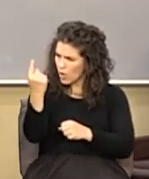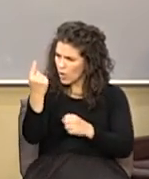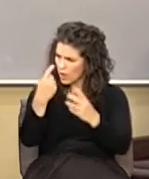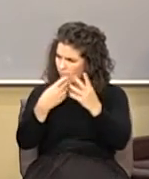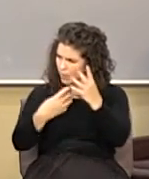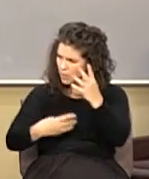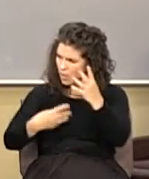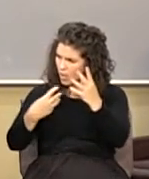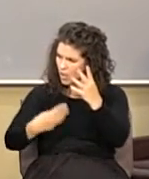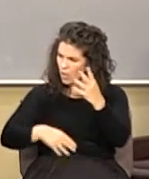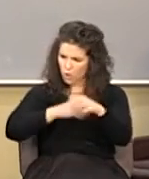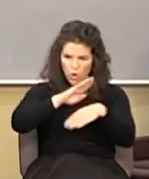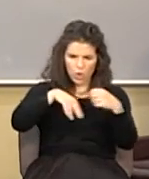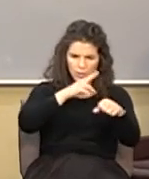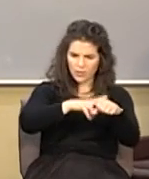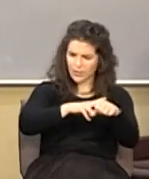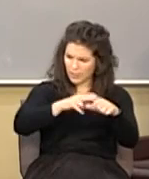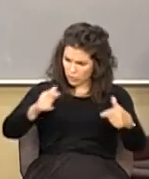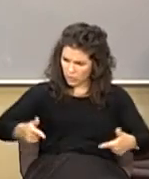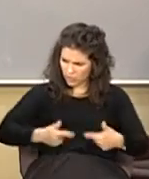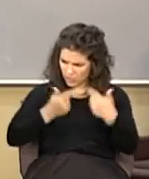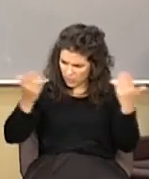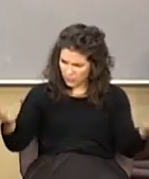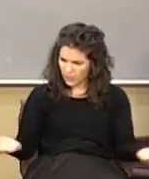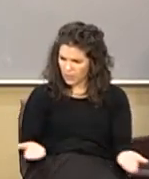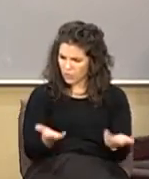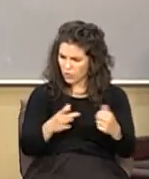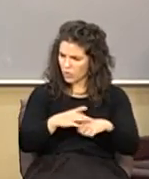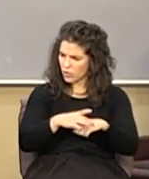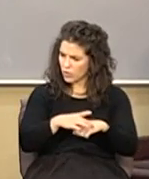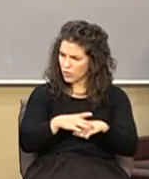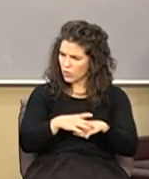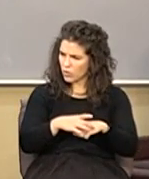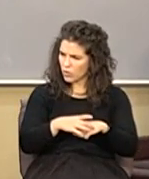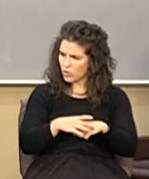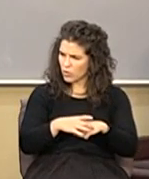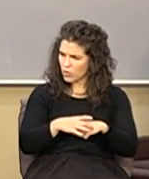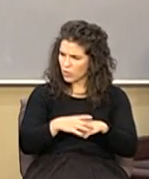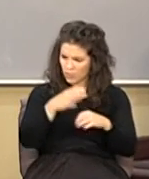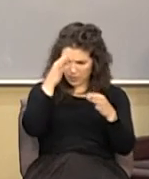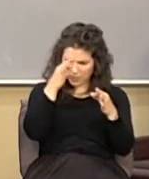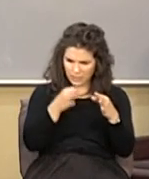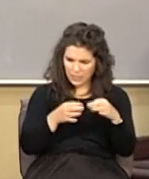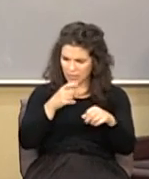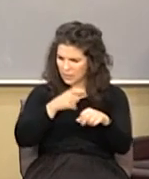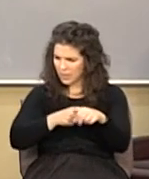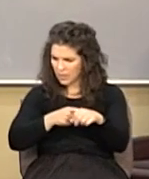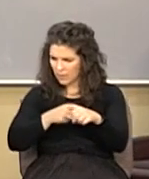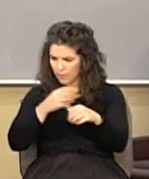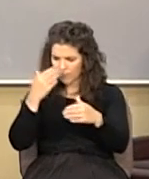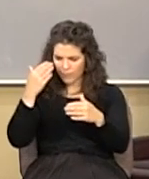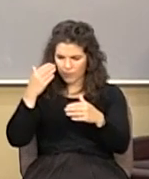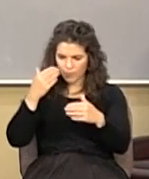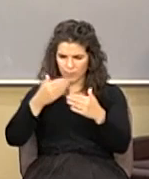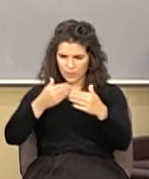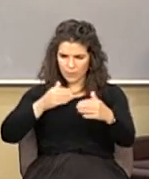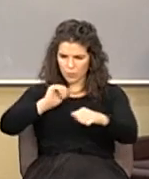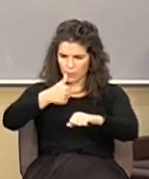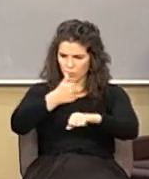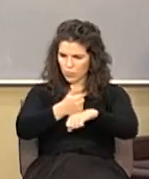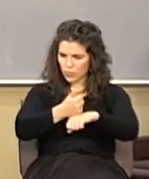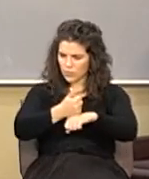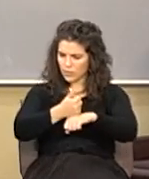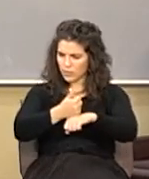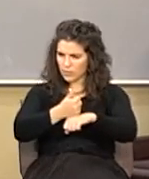all nations of men to dwell upon the face of the earth and to determine the times before appointed and the bounds of their habitation